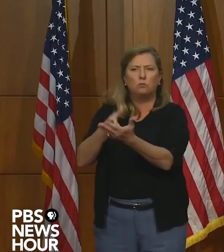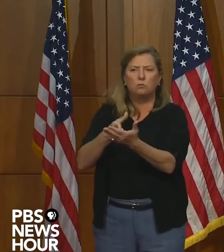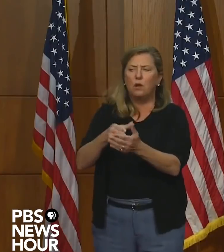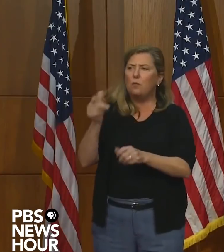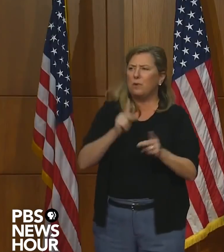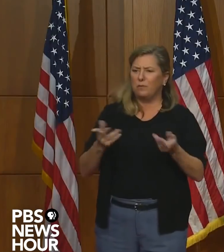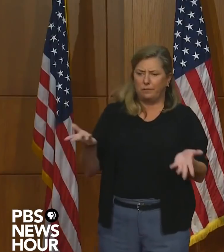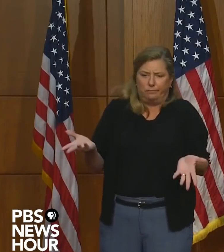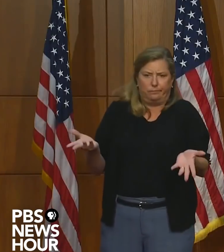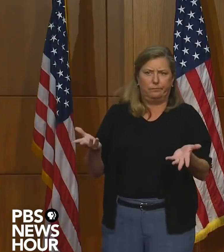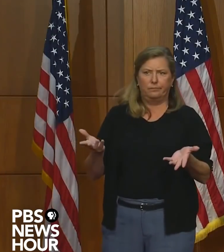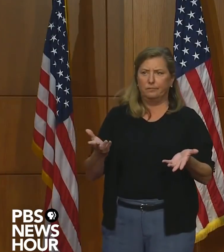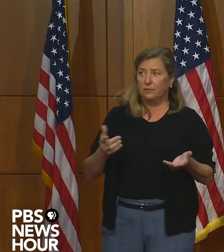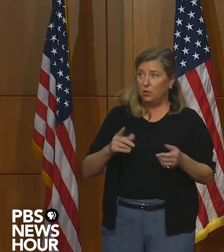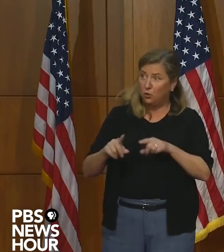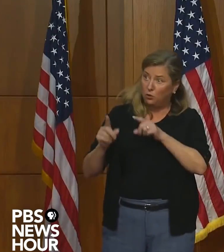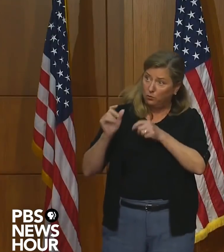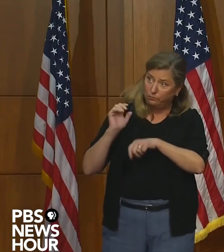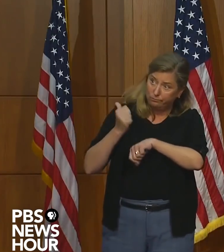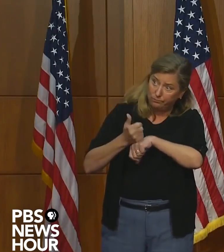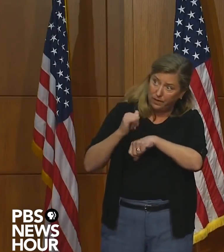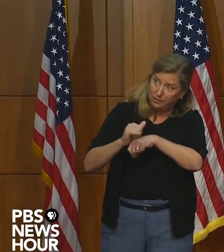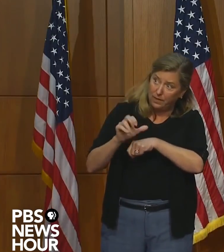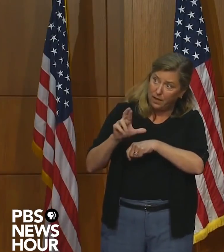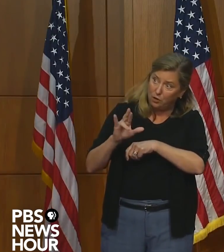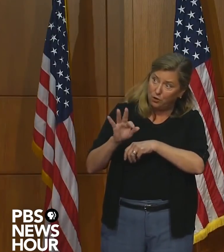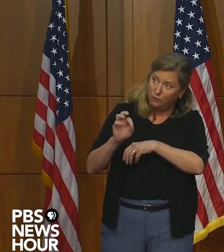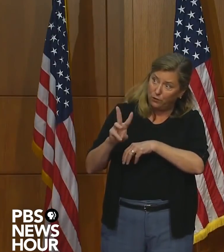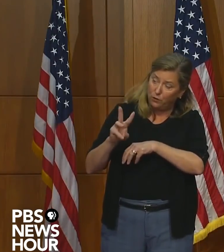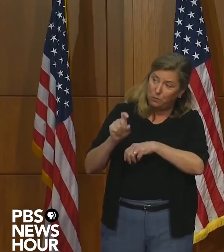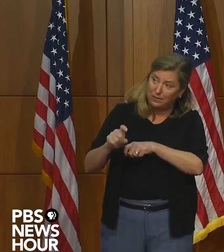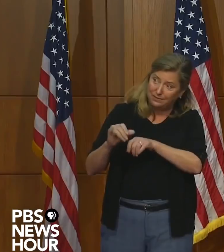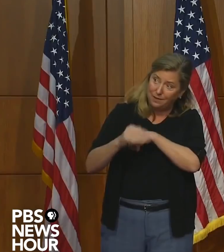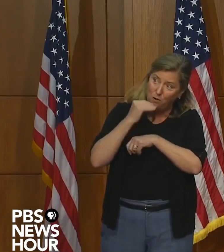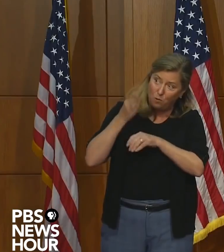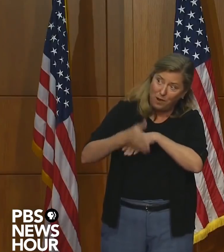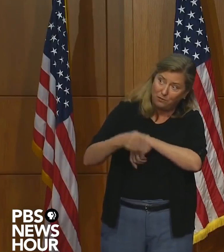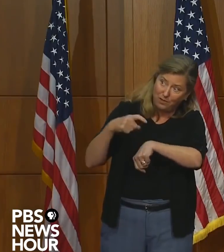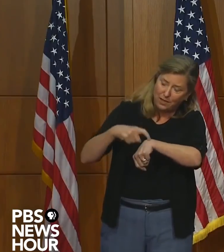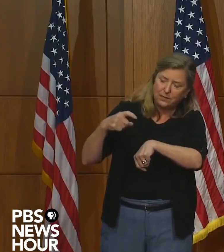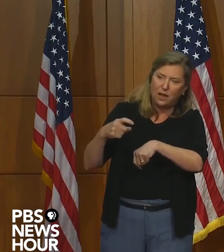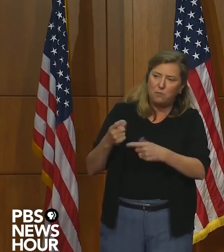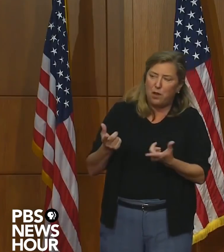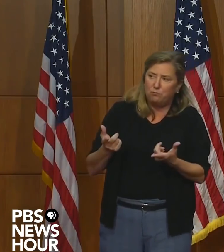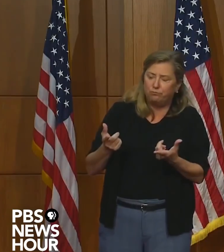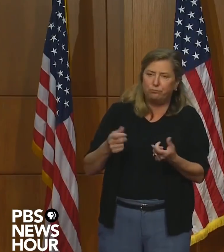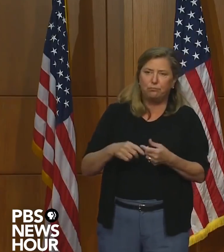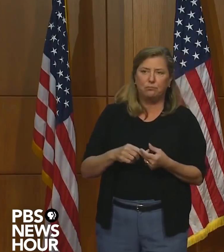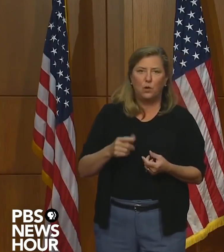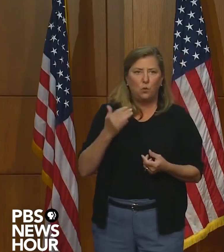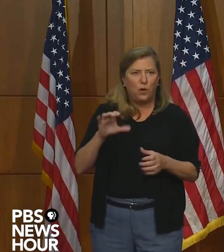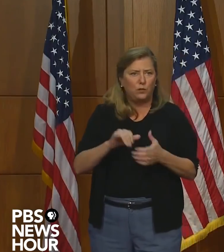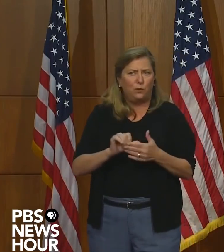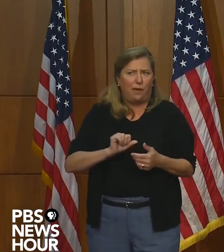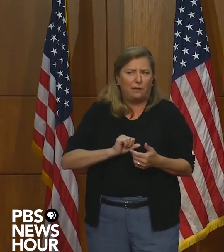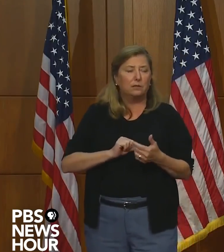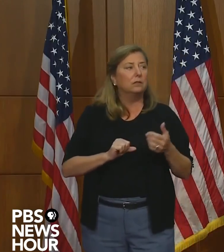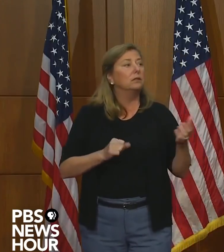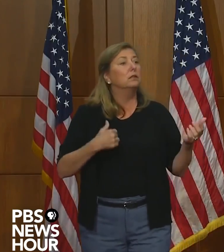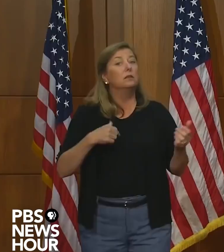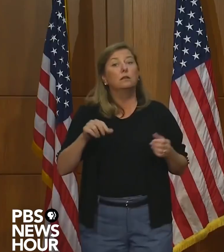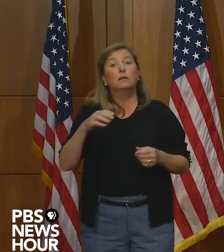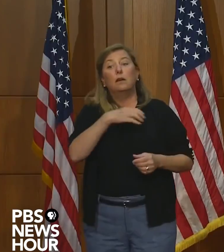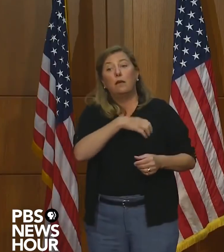consequences since you granted it? What do you, what's your take on that? Well, I, you know, I was asked by the mayor to, uh, apply a